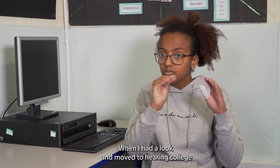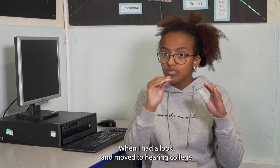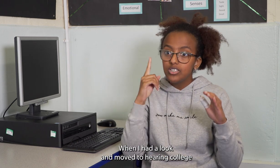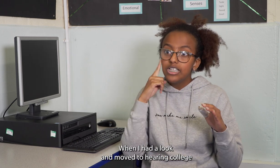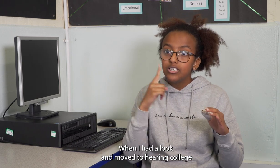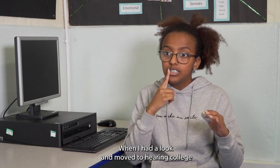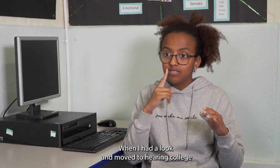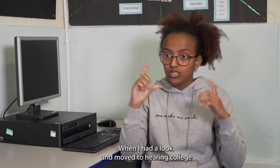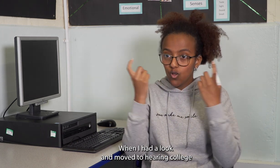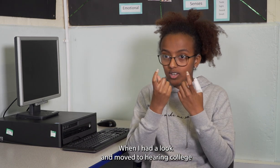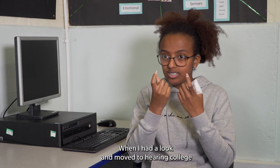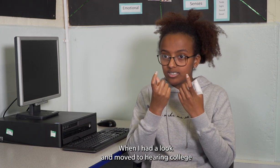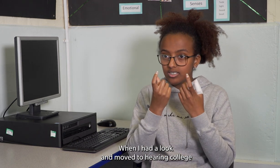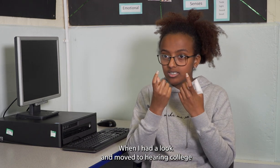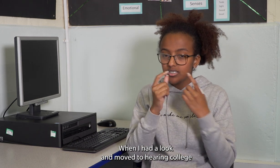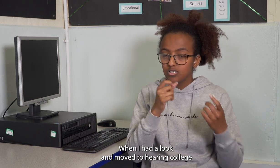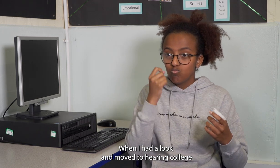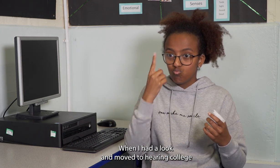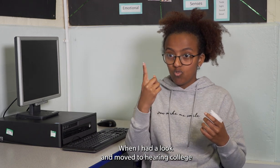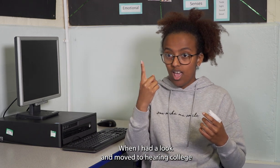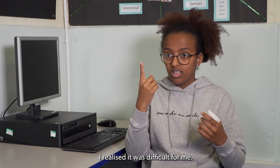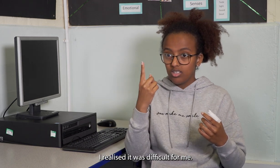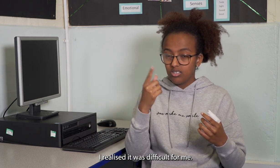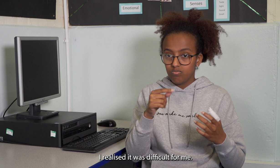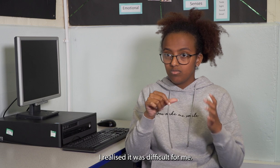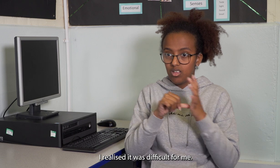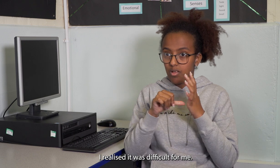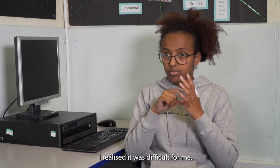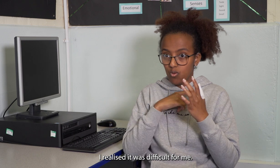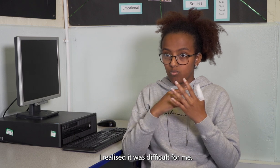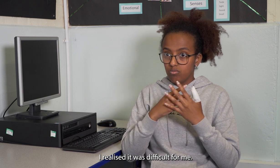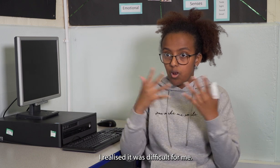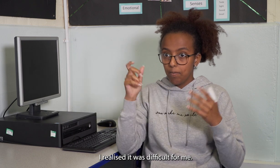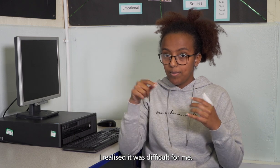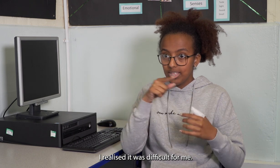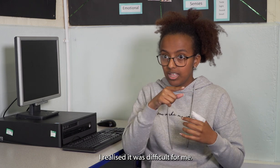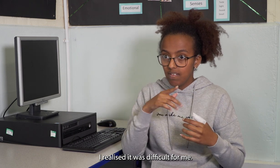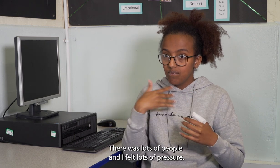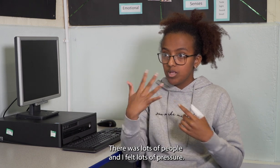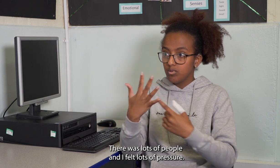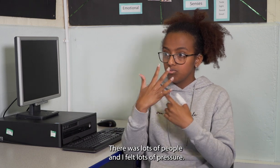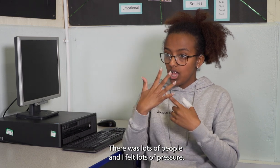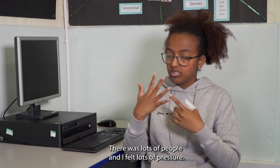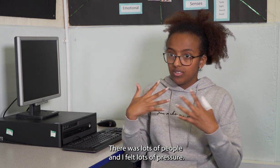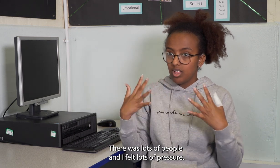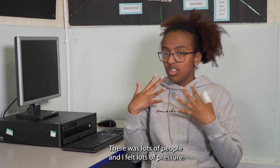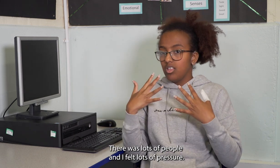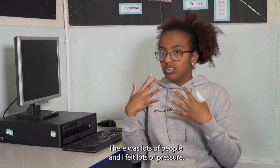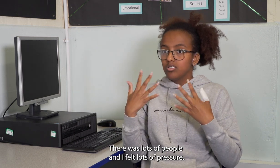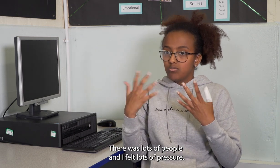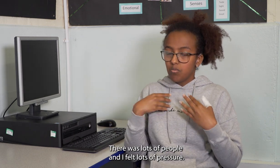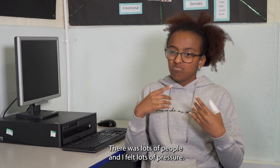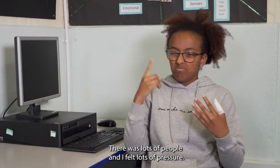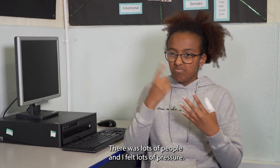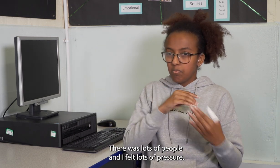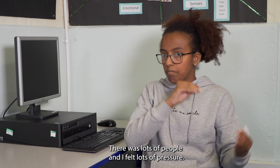When I had a look and moved to hearing college, I realised it was difficult for me. There was lots of people and